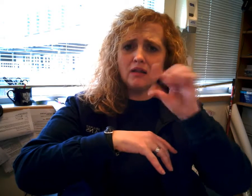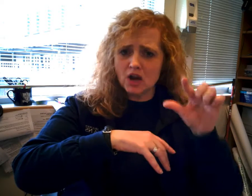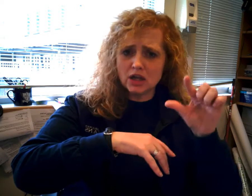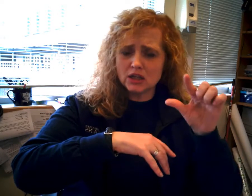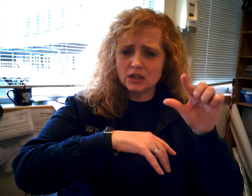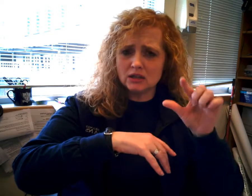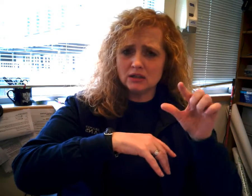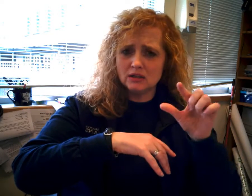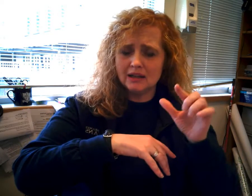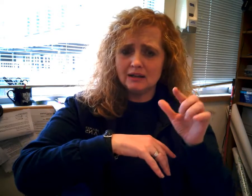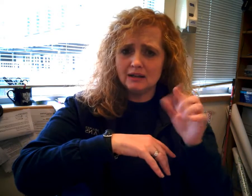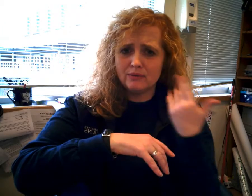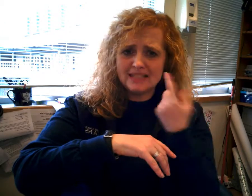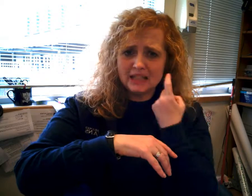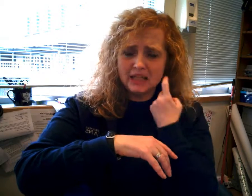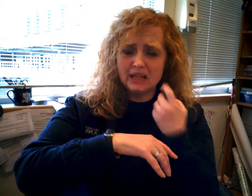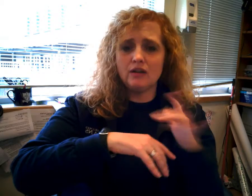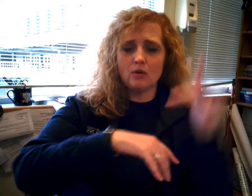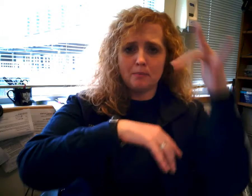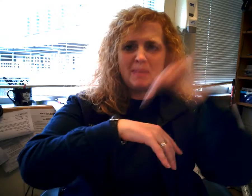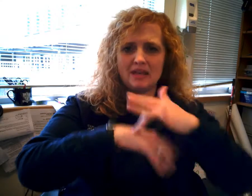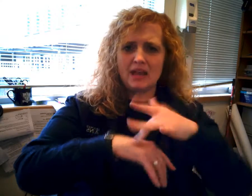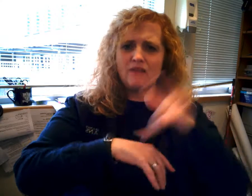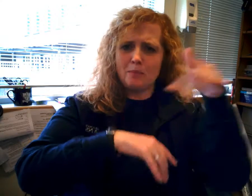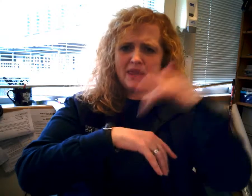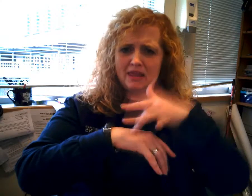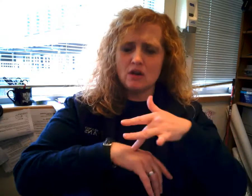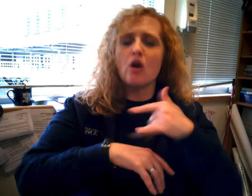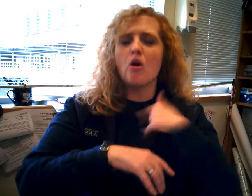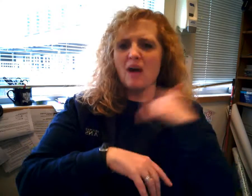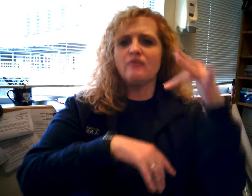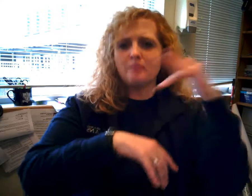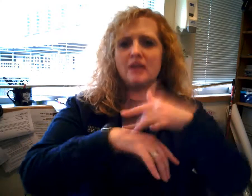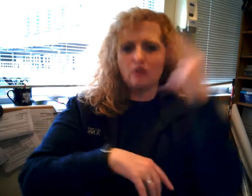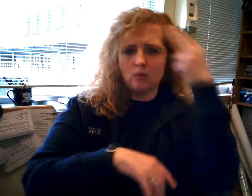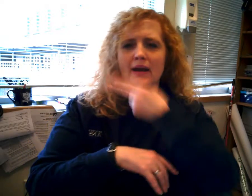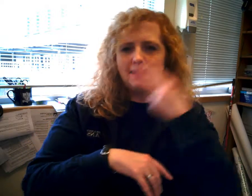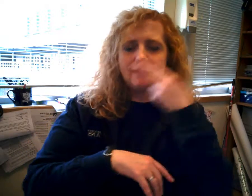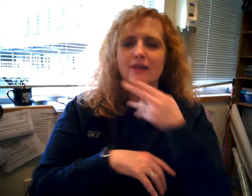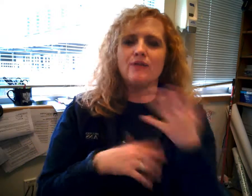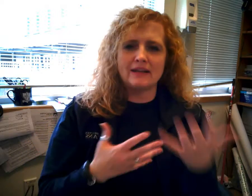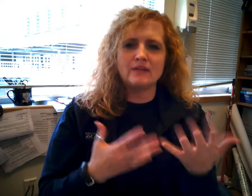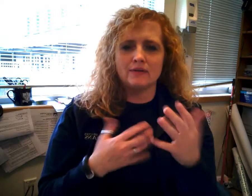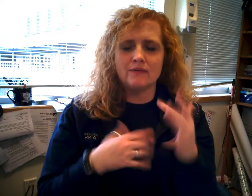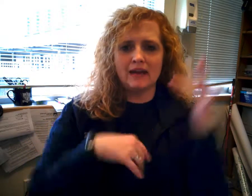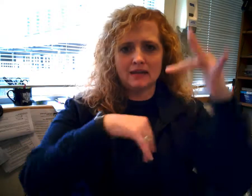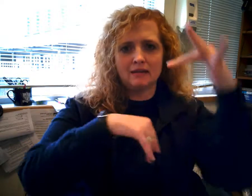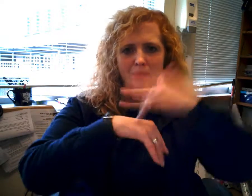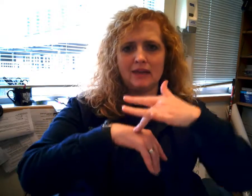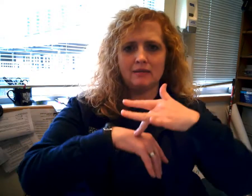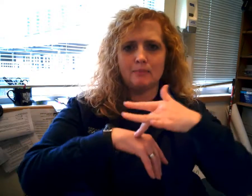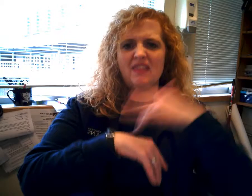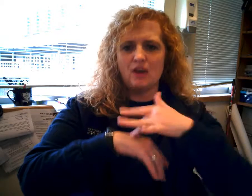Garden recently? You know, been. Have you been there? Oh, I've been to Hawaii. You know, that sort of idea. Been. Been there.